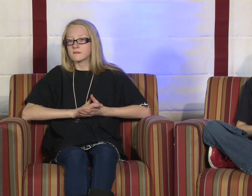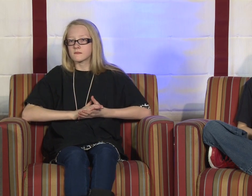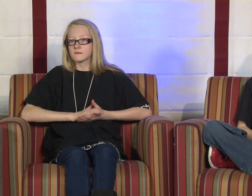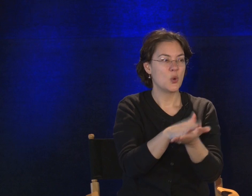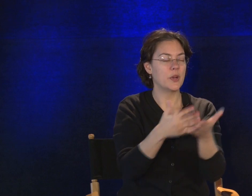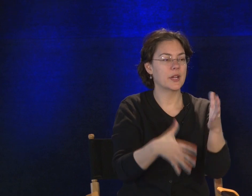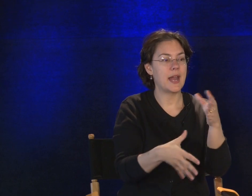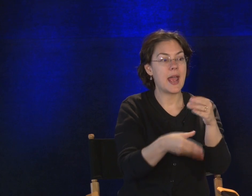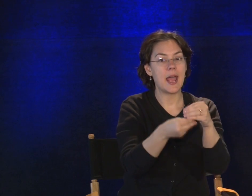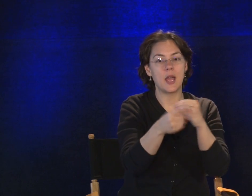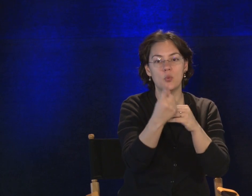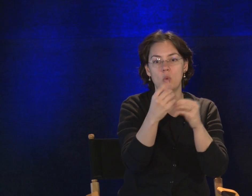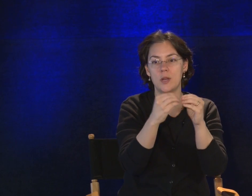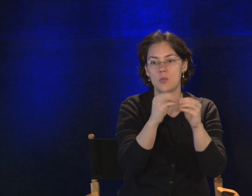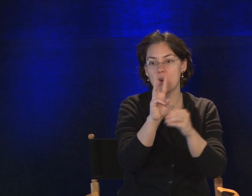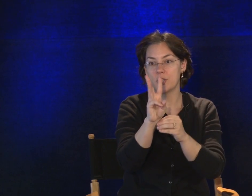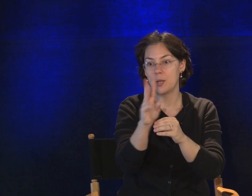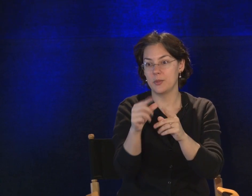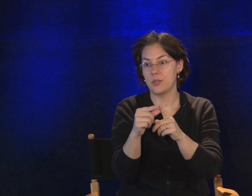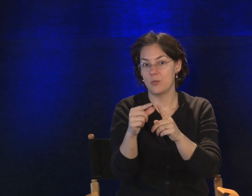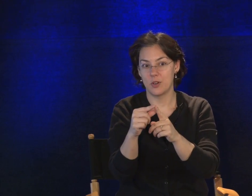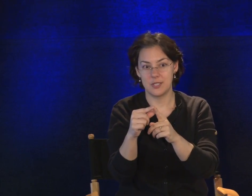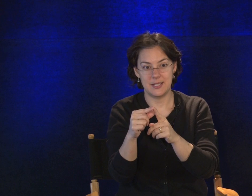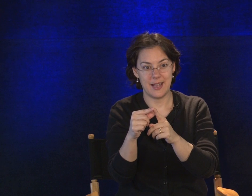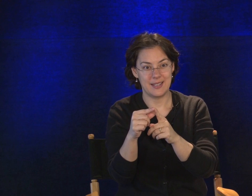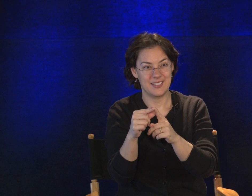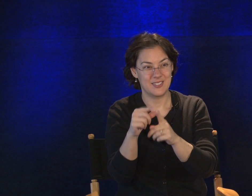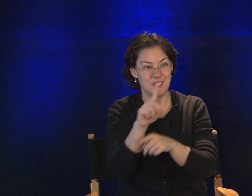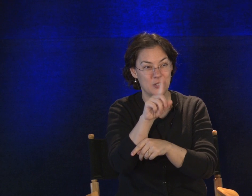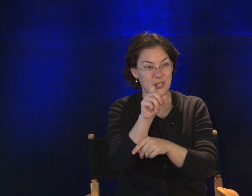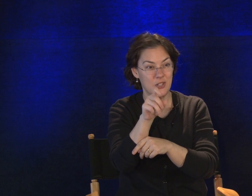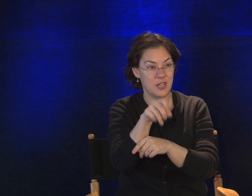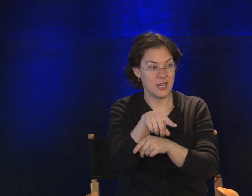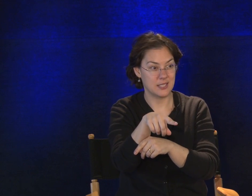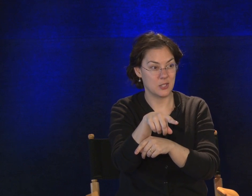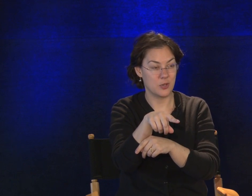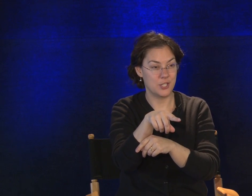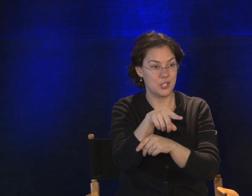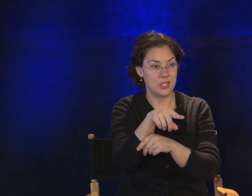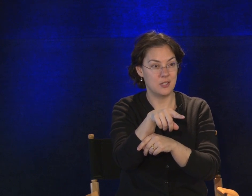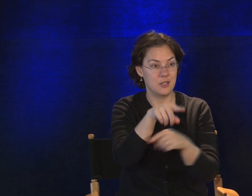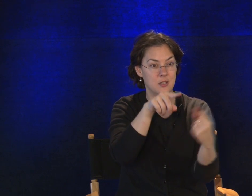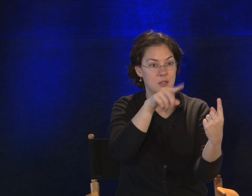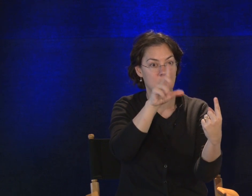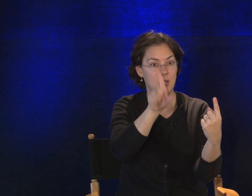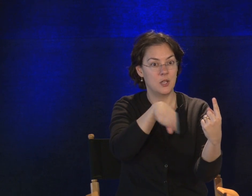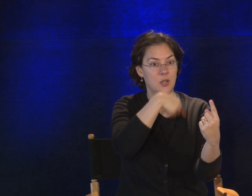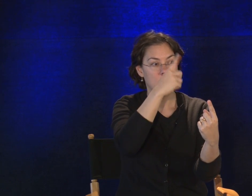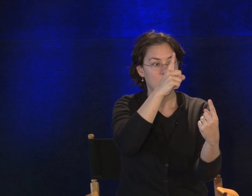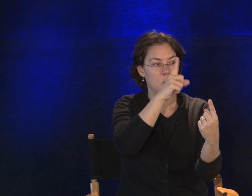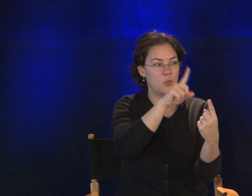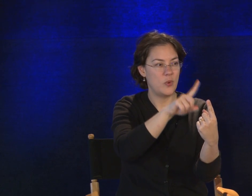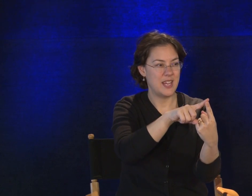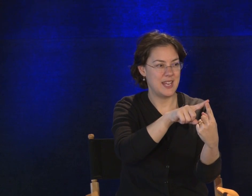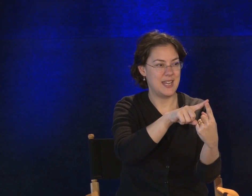We are going to add one more W word to that, so that you can ask a question. When.